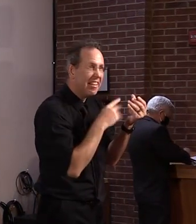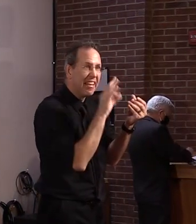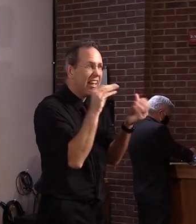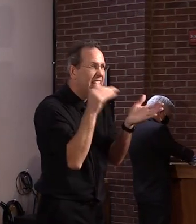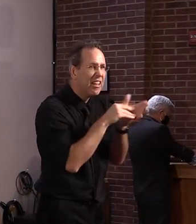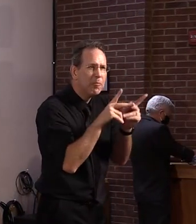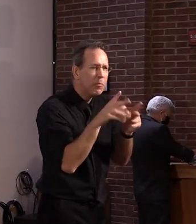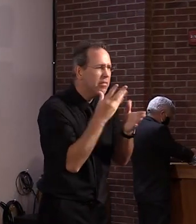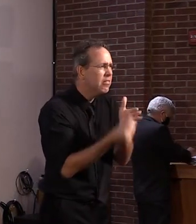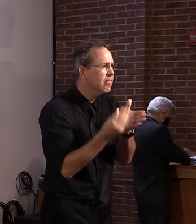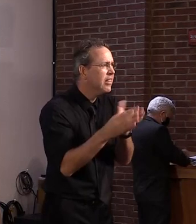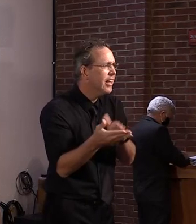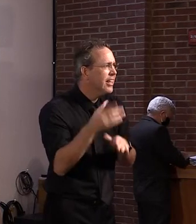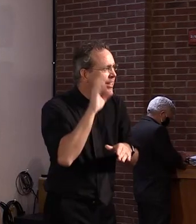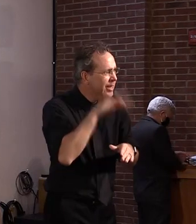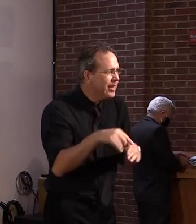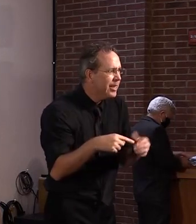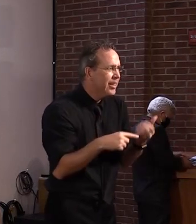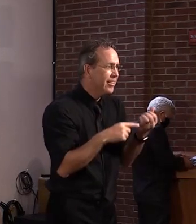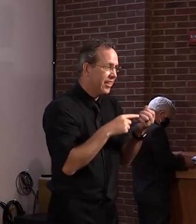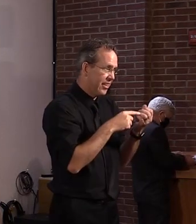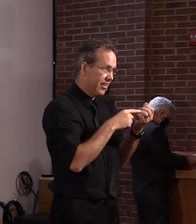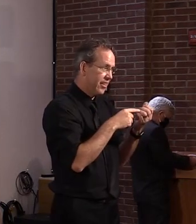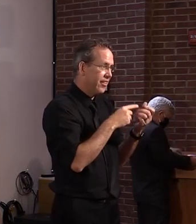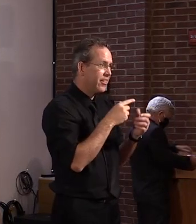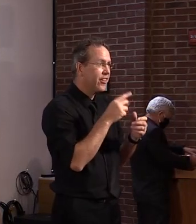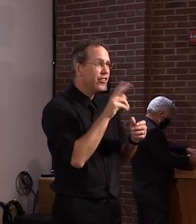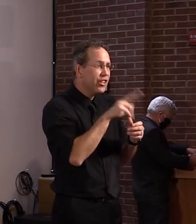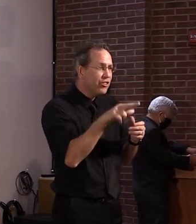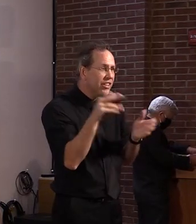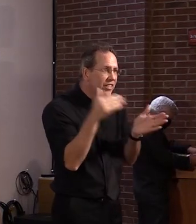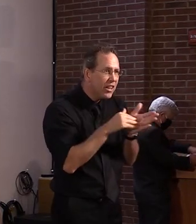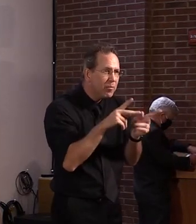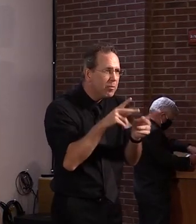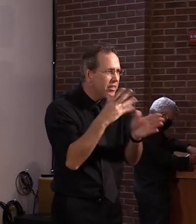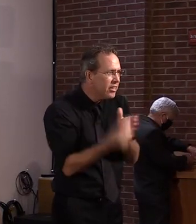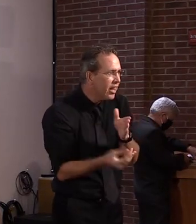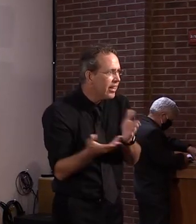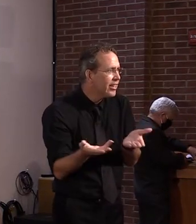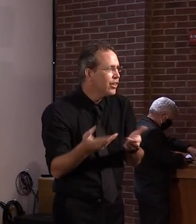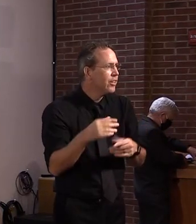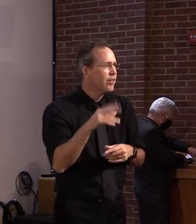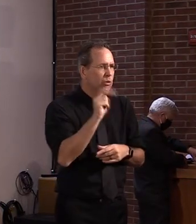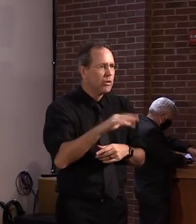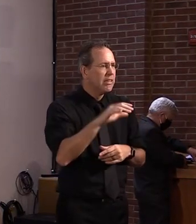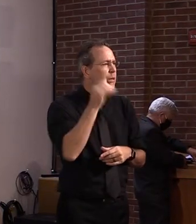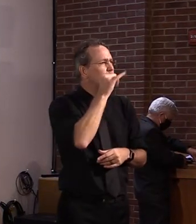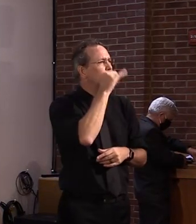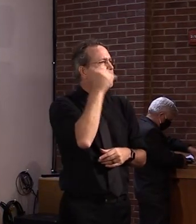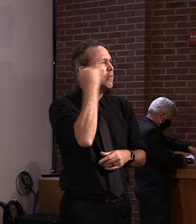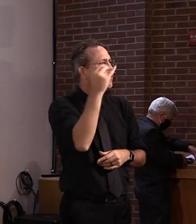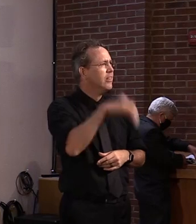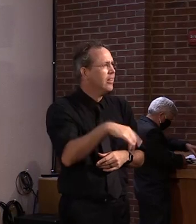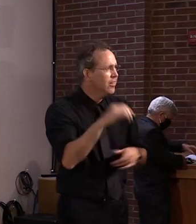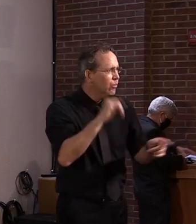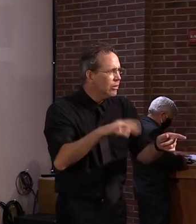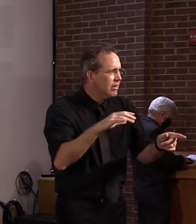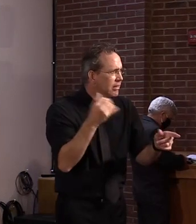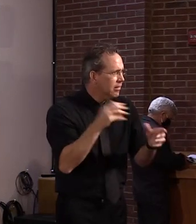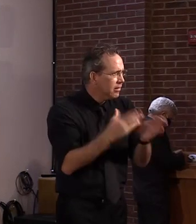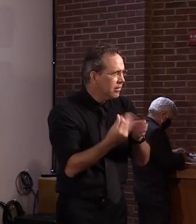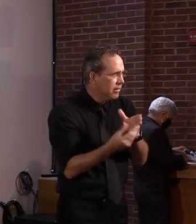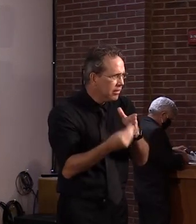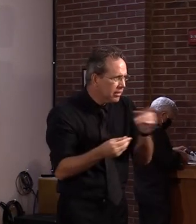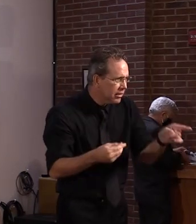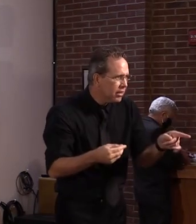33,000 deaths in neighboring New York. Uh, I would bet, uh, that most people would say, give